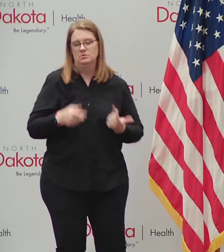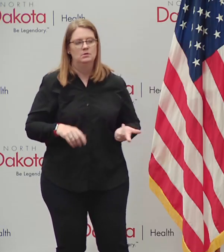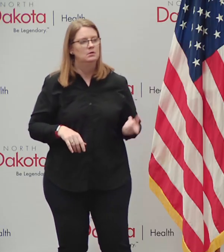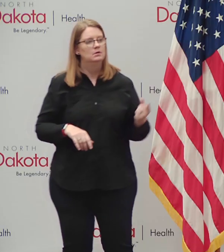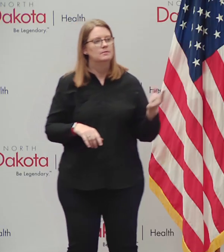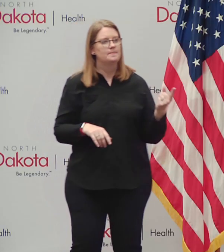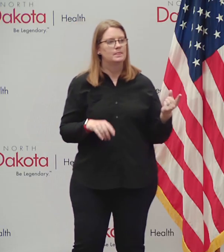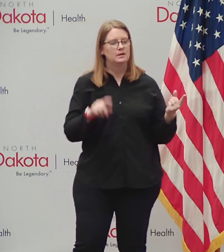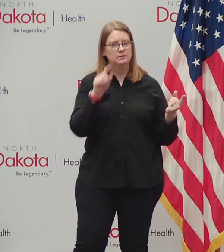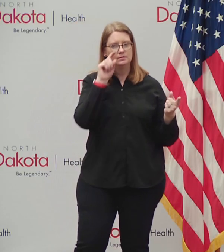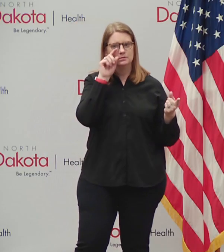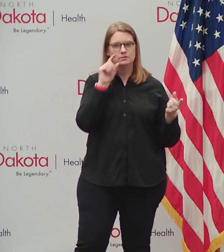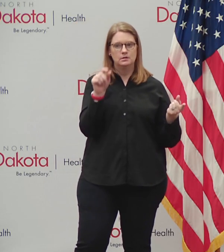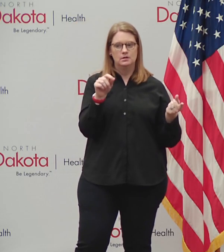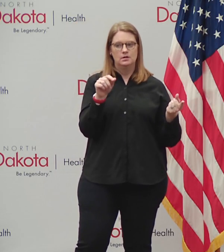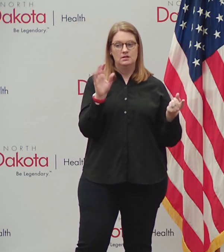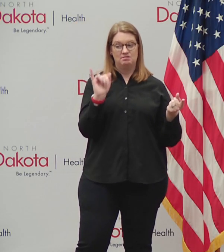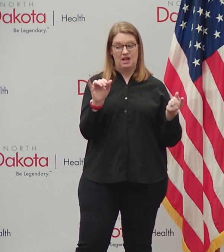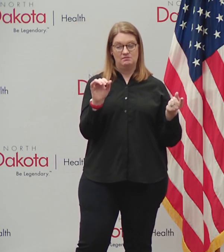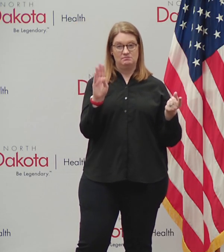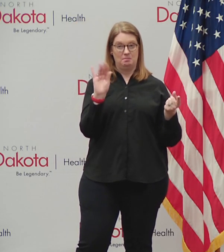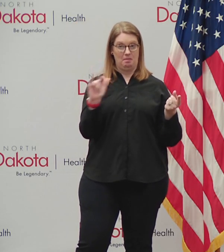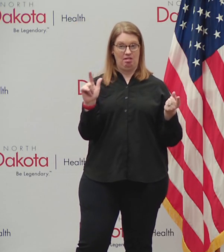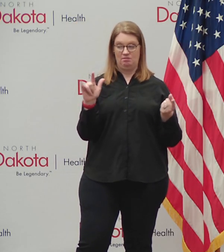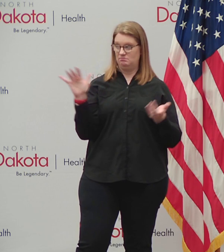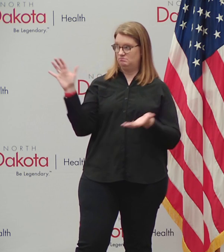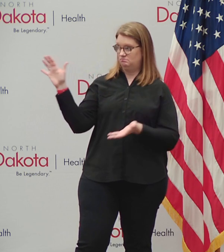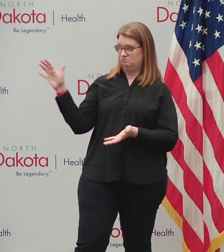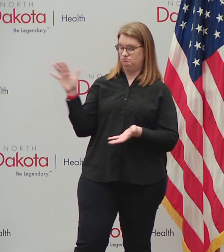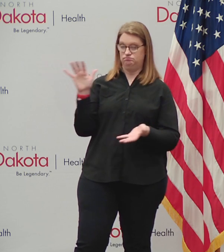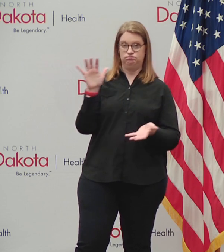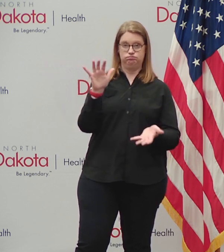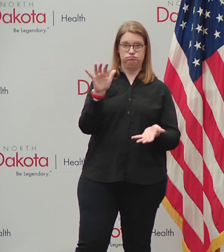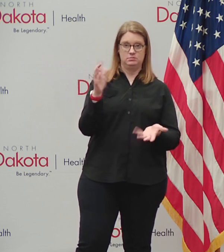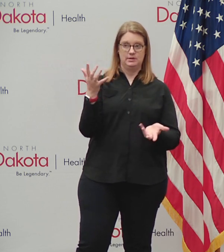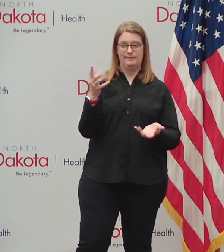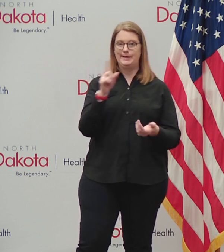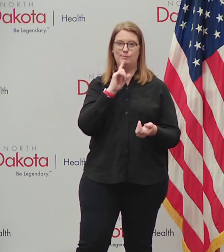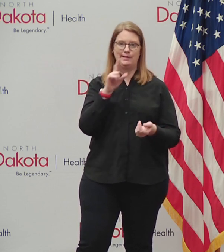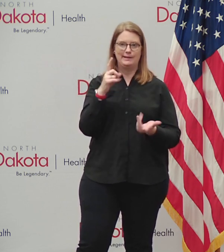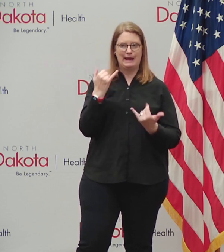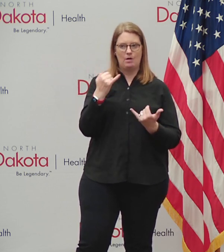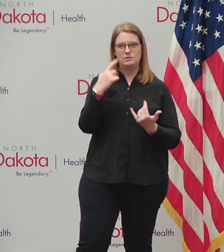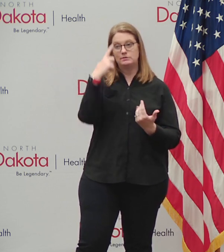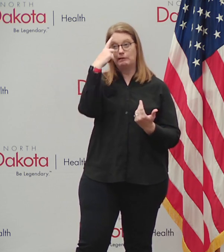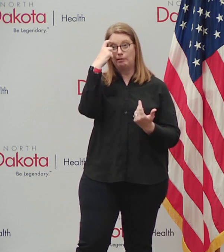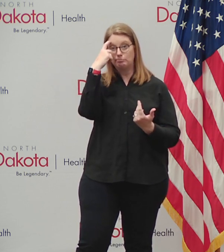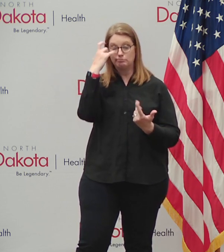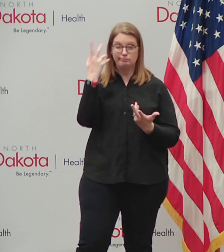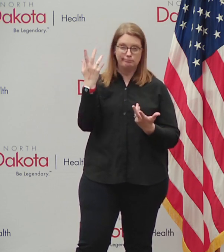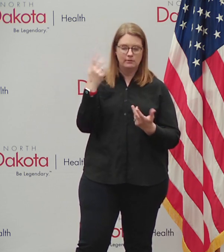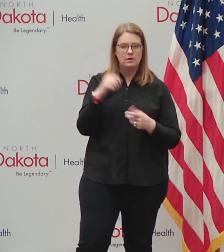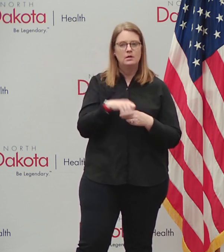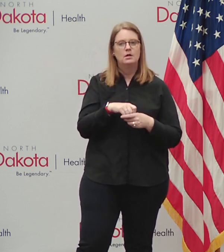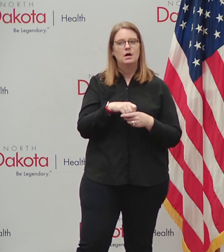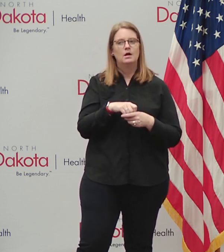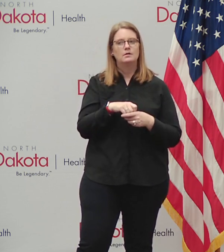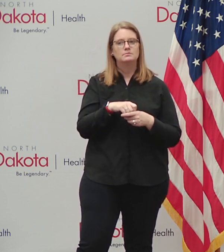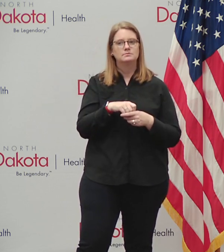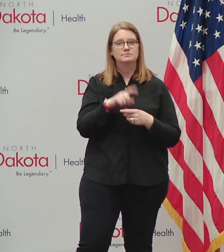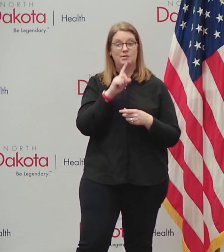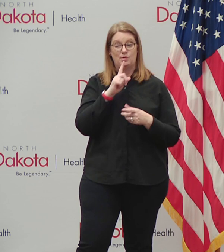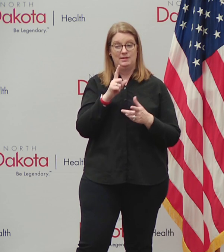I think the size of the stimulus bill, again, it's all would all be speculation, but it would it's probably going to depend a little bit on how the,